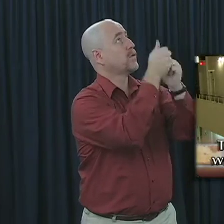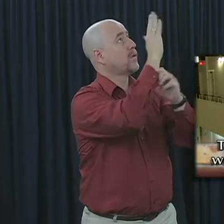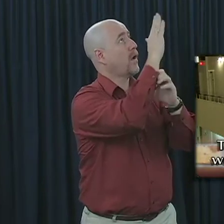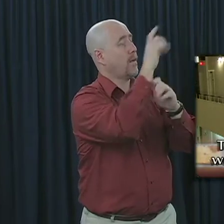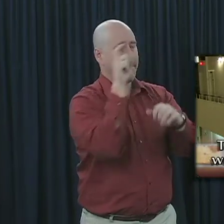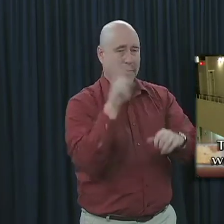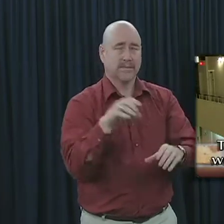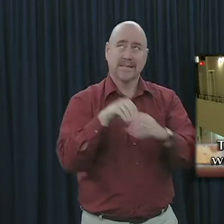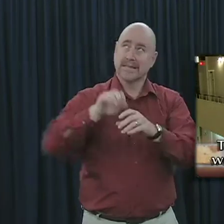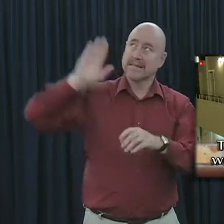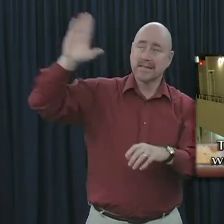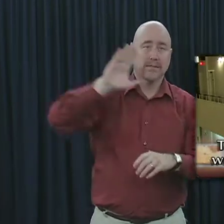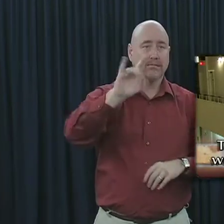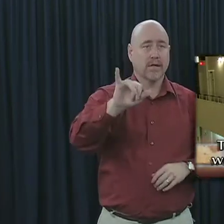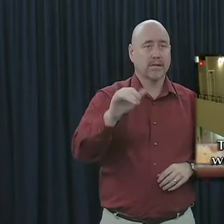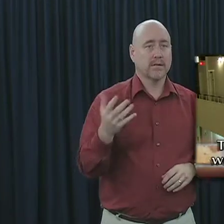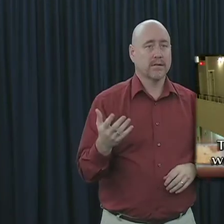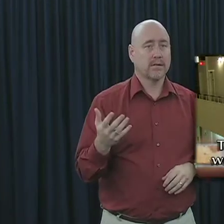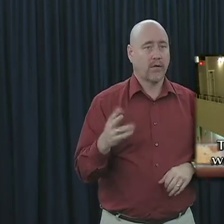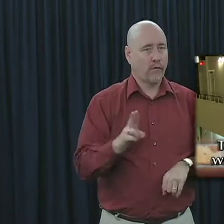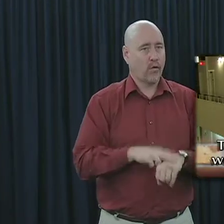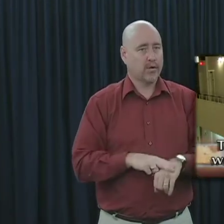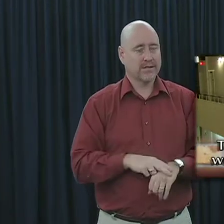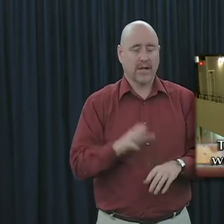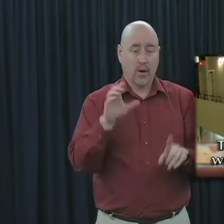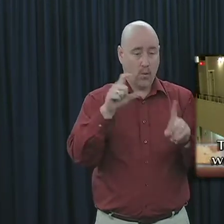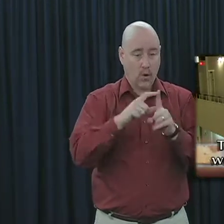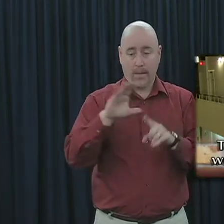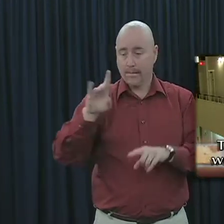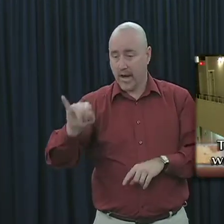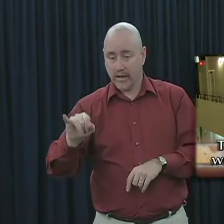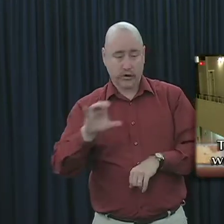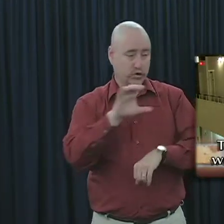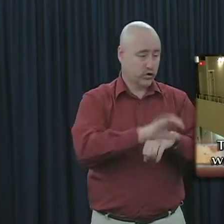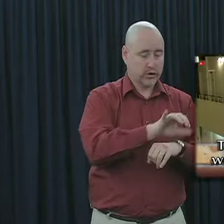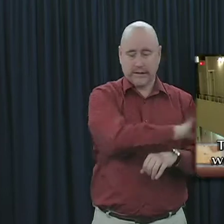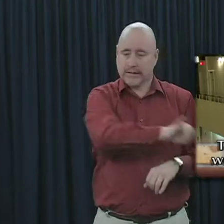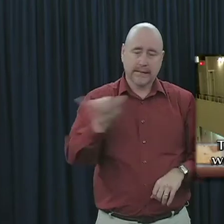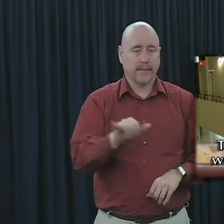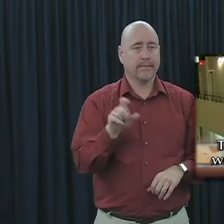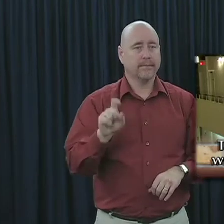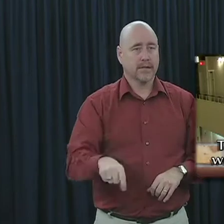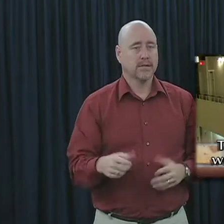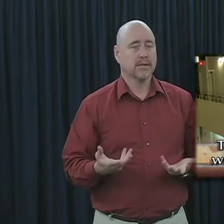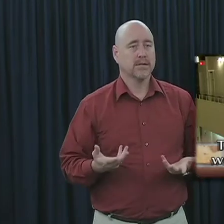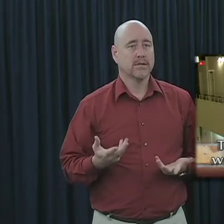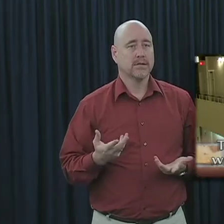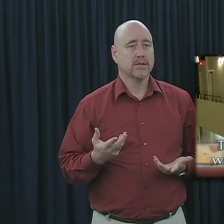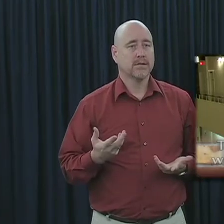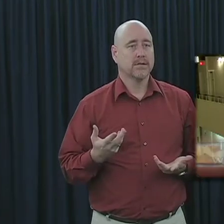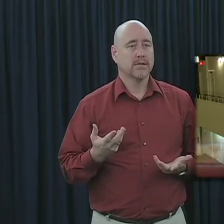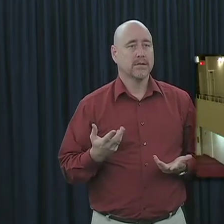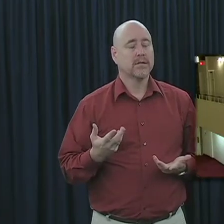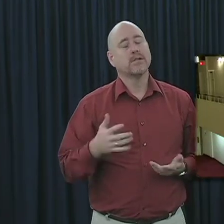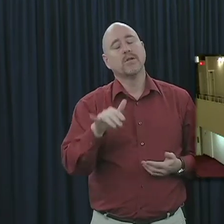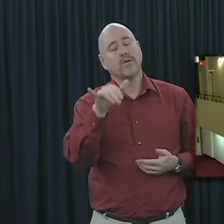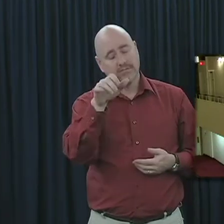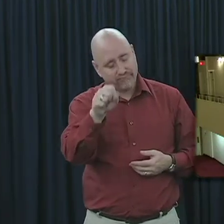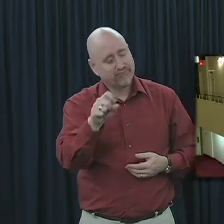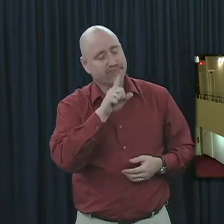must be in the body, which of course is the same thing as saying we must be in the church. And so, yes, the